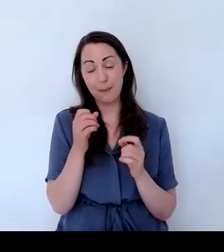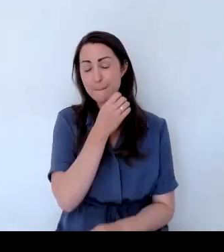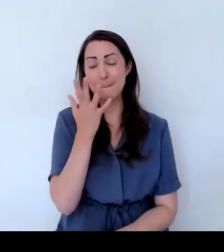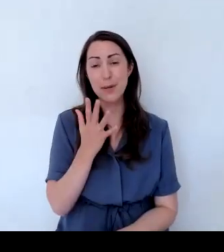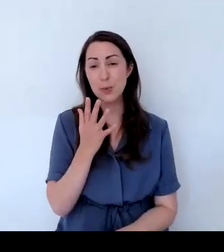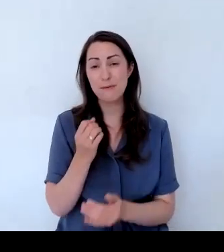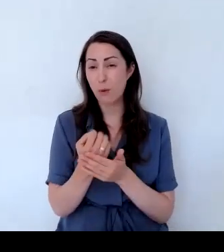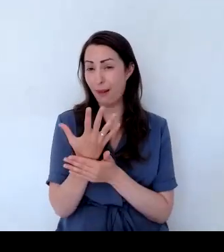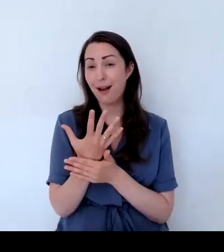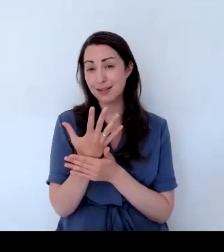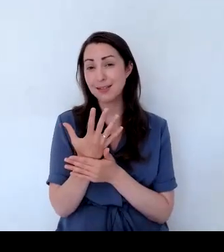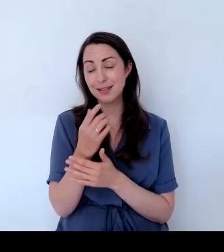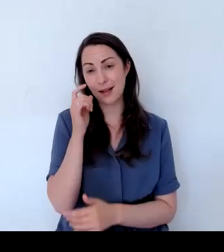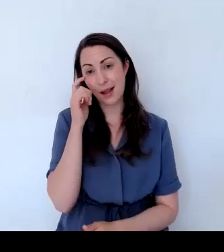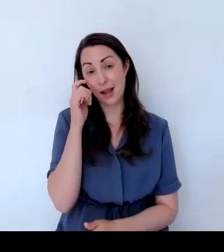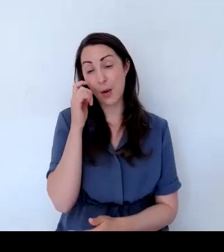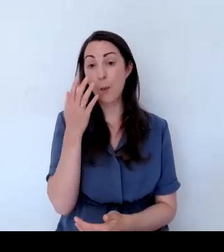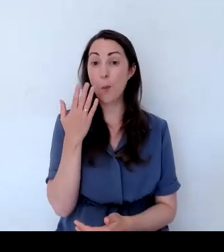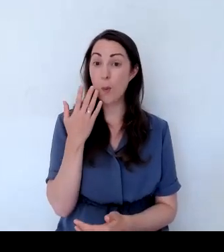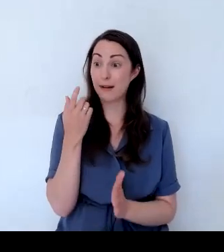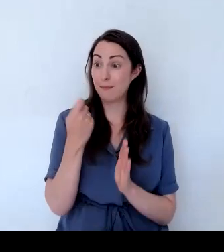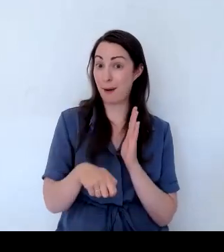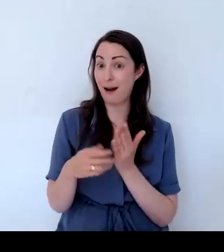condition. So I would recommend David Austin.